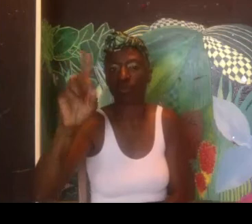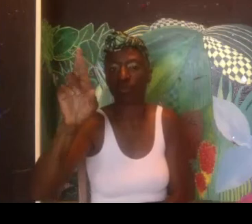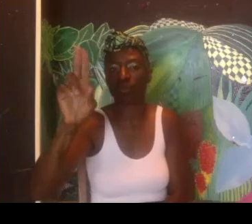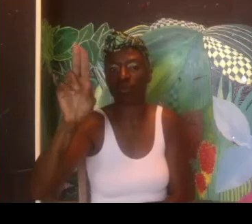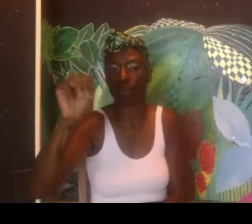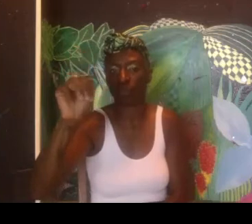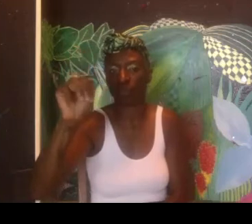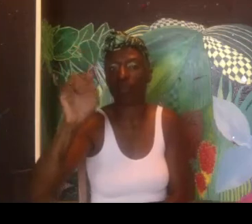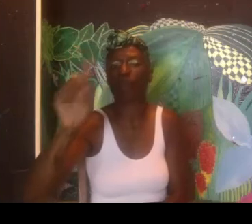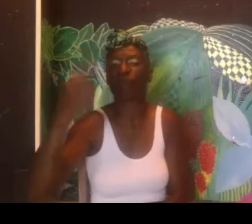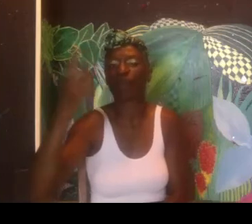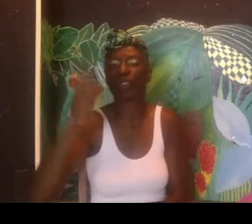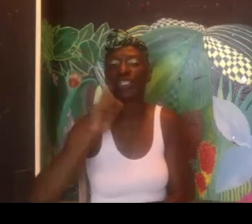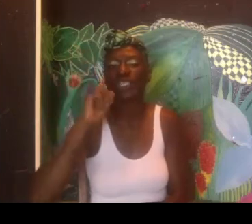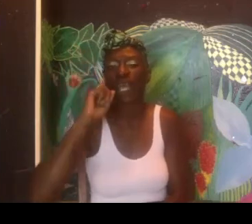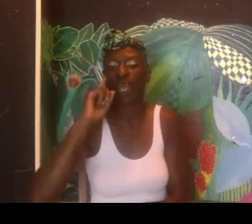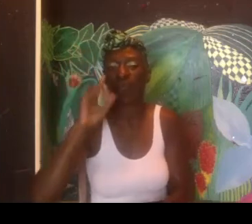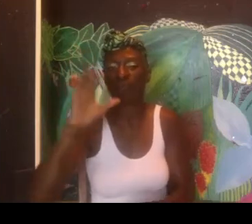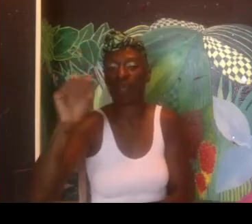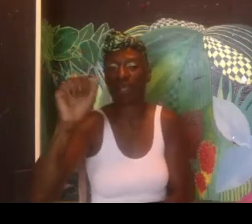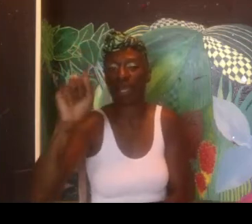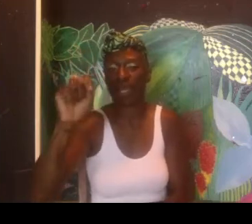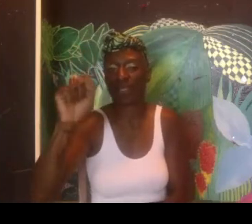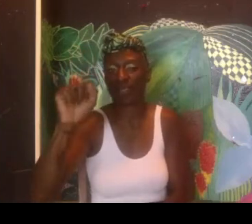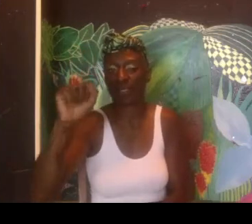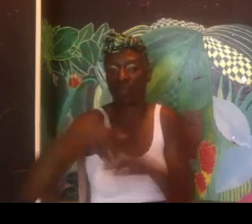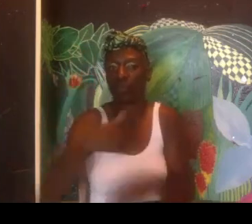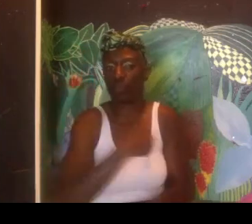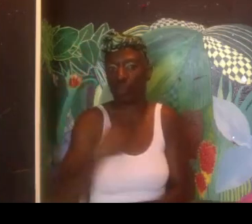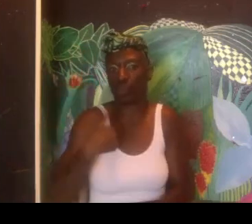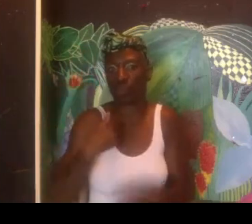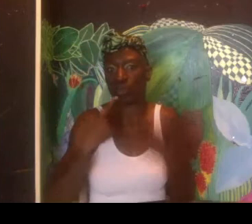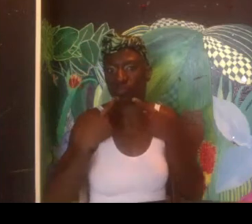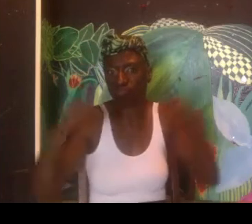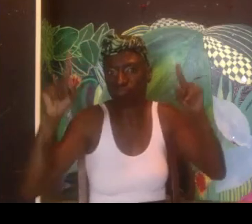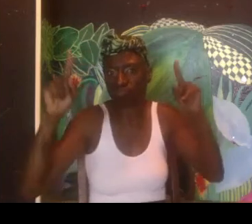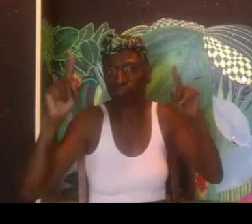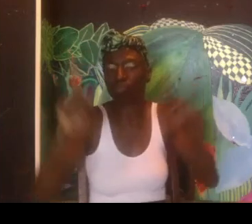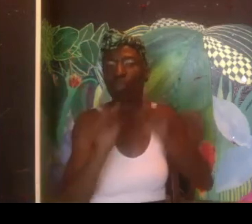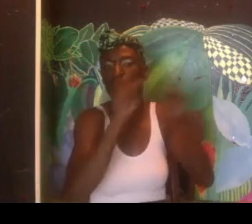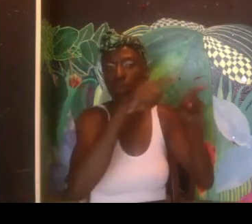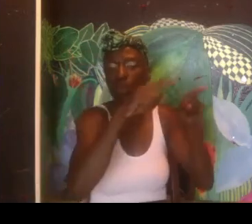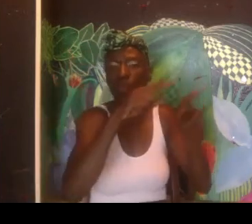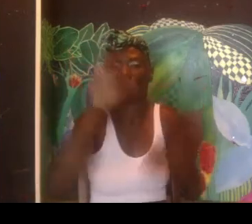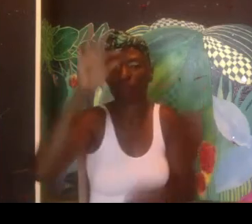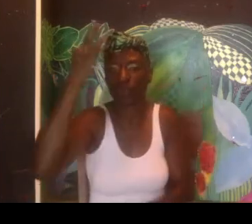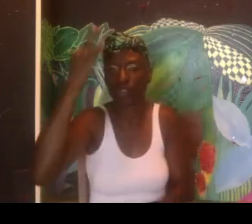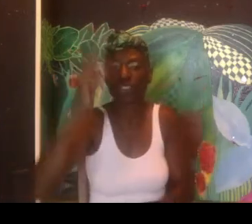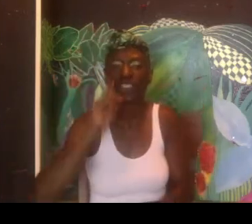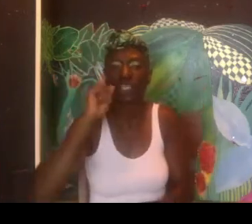in a production called The Black Drum. And that was the first fully Deaf cast in Toronto.